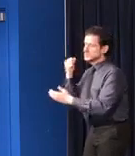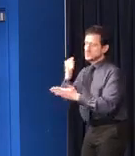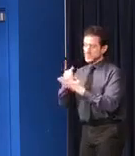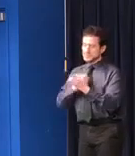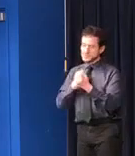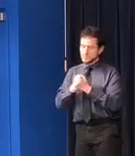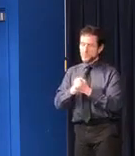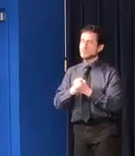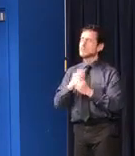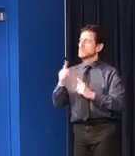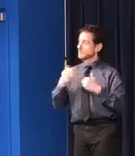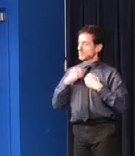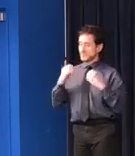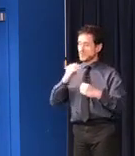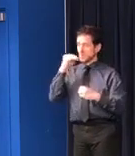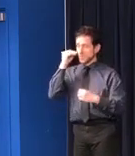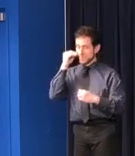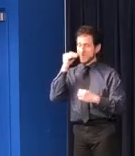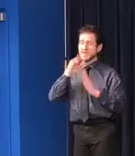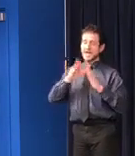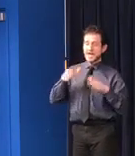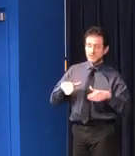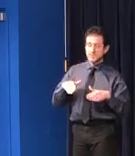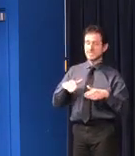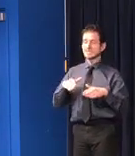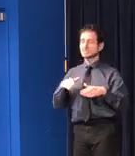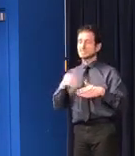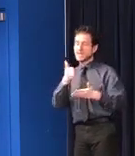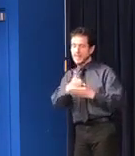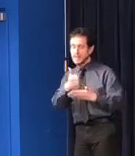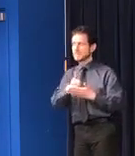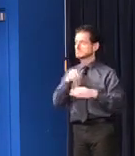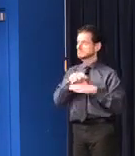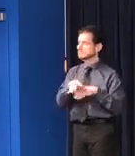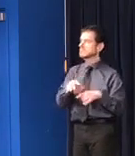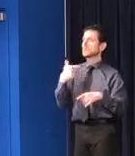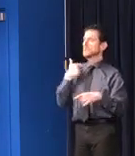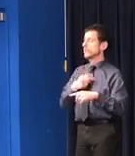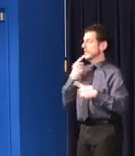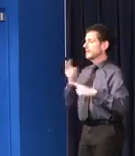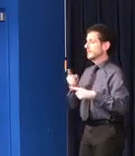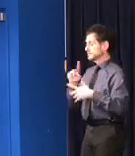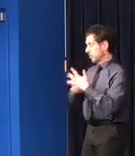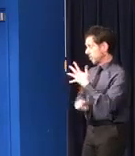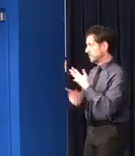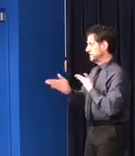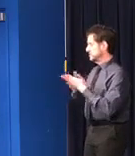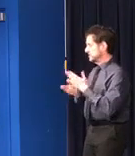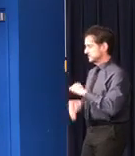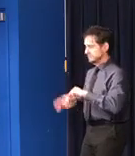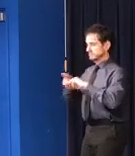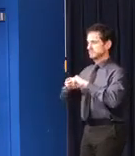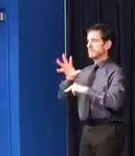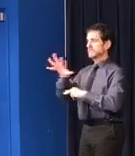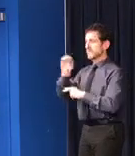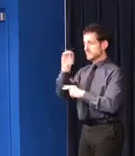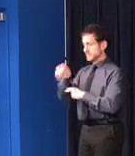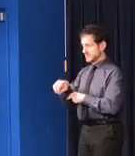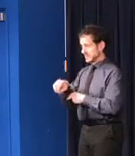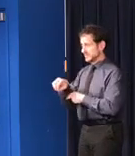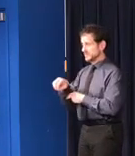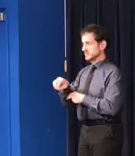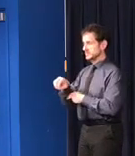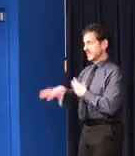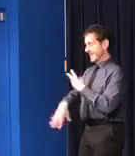prevention, and supportive housing. Last week, we announced a 5% increase to all of these initiatives and an additional $6